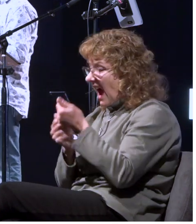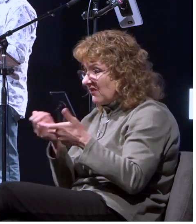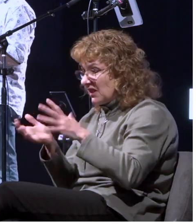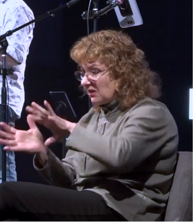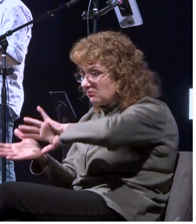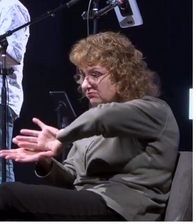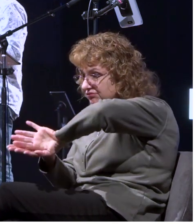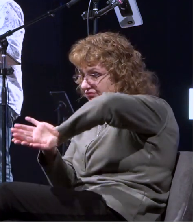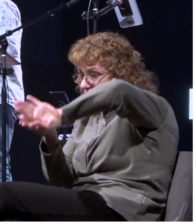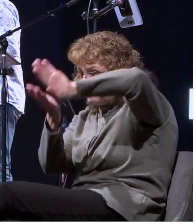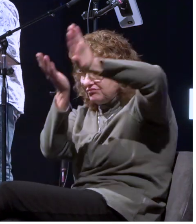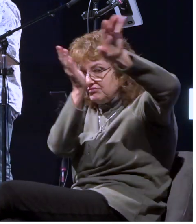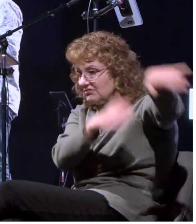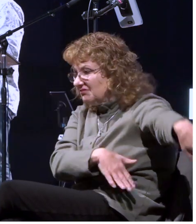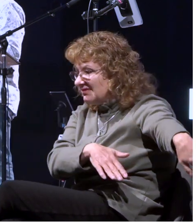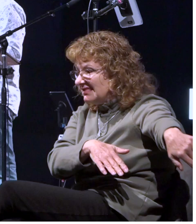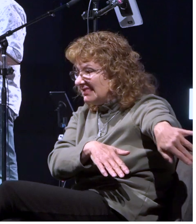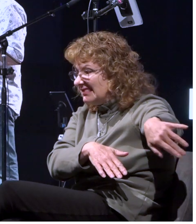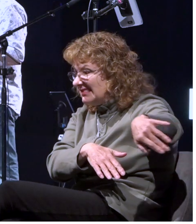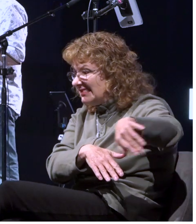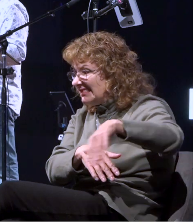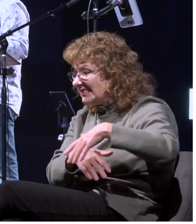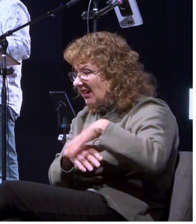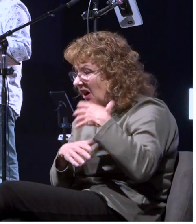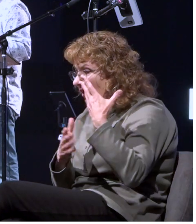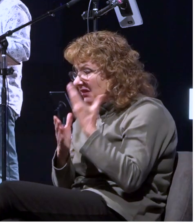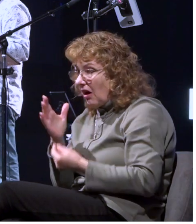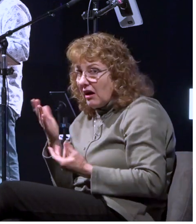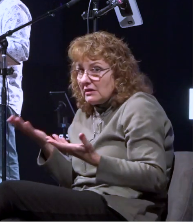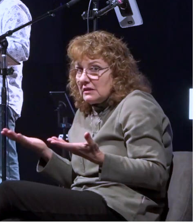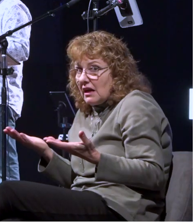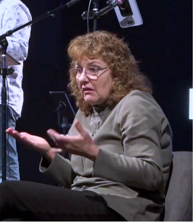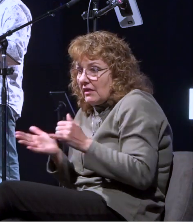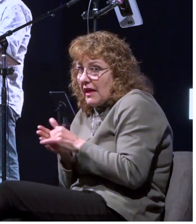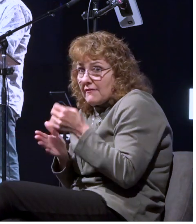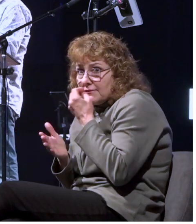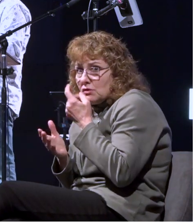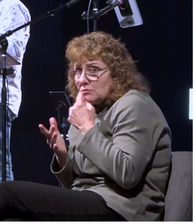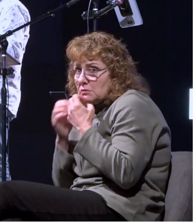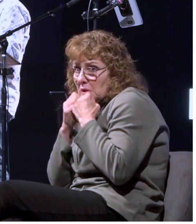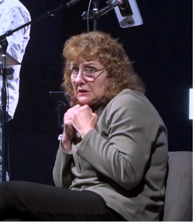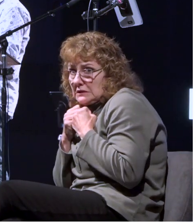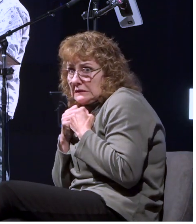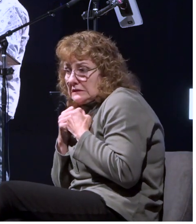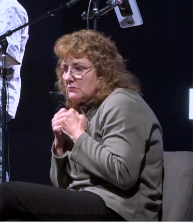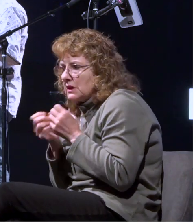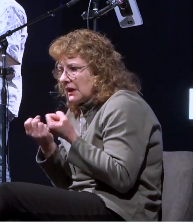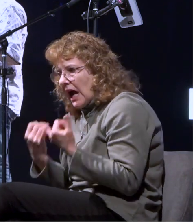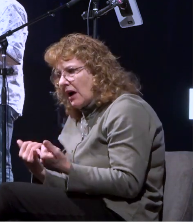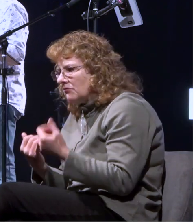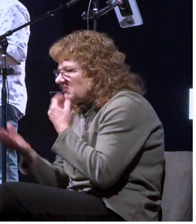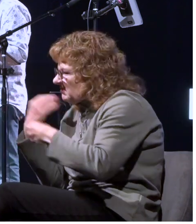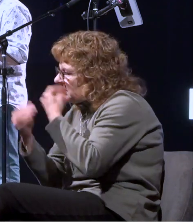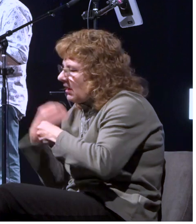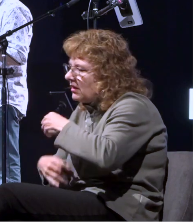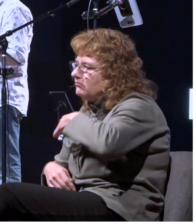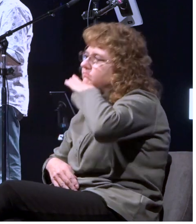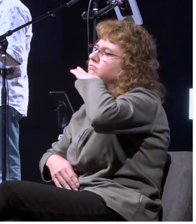they're very cargo uh which was you know the most precious thing to the people that own the ship this is this is how we make our money